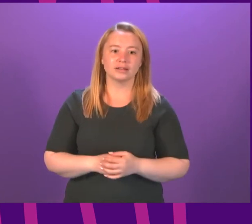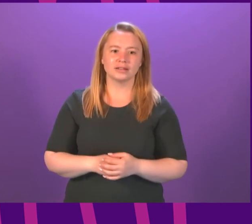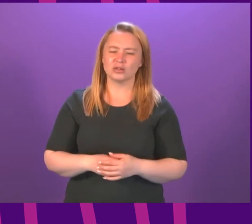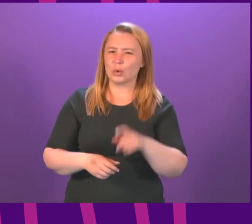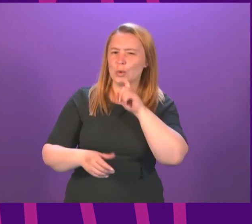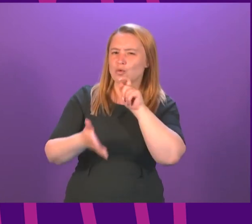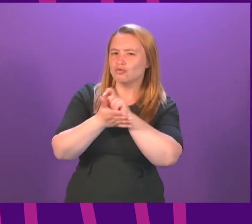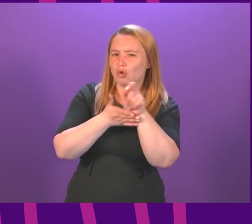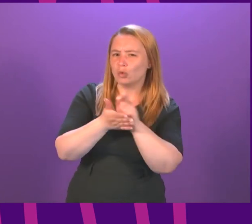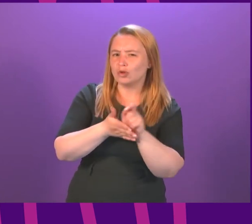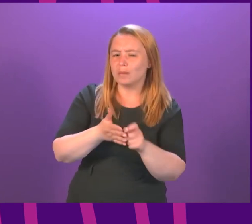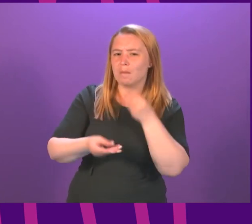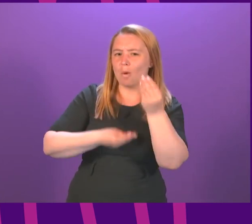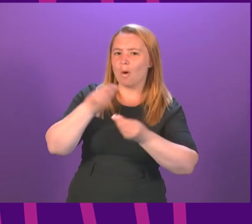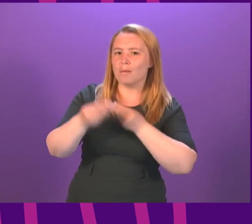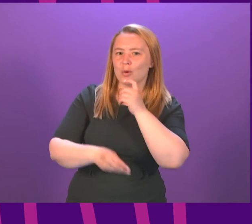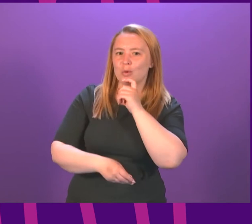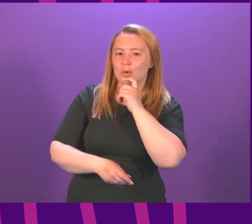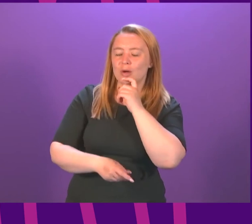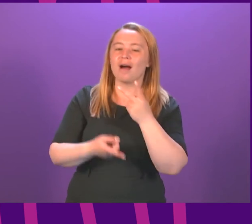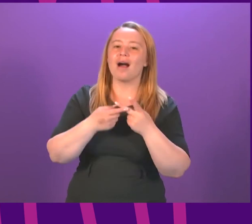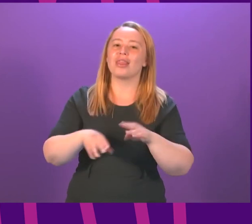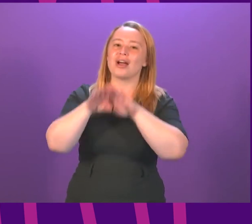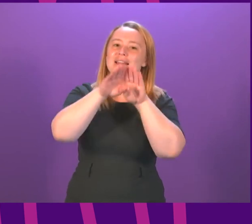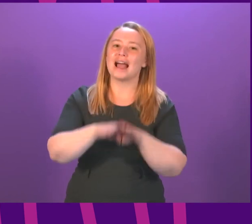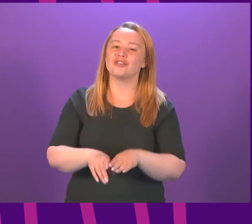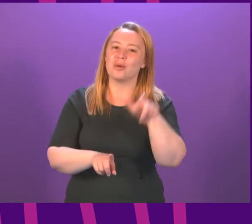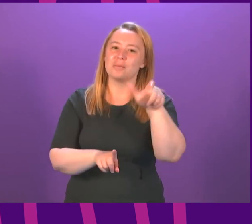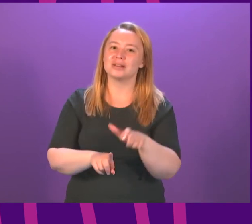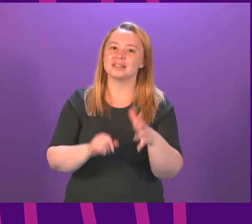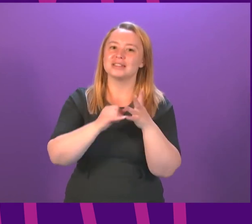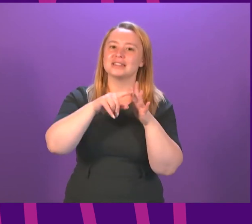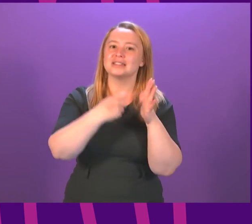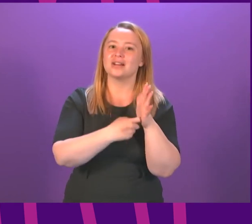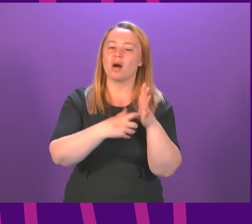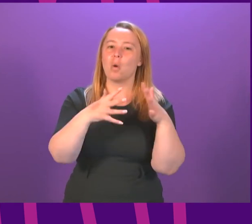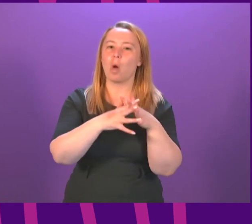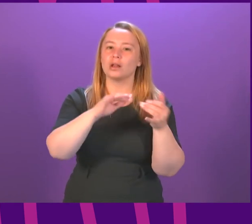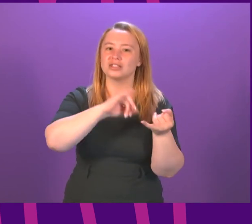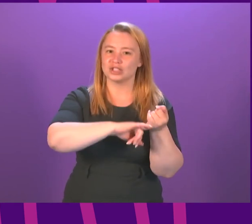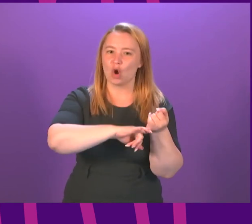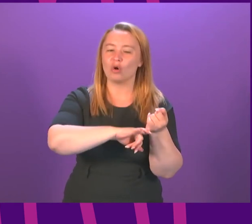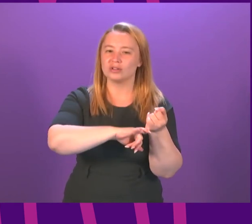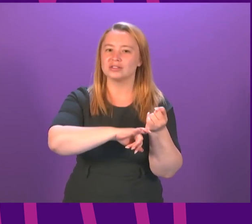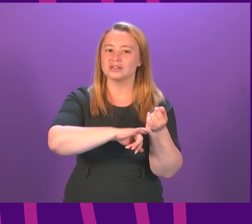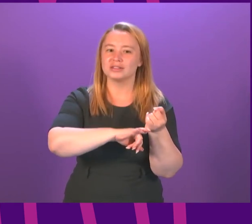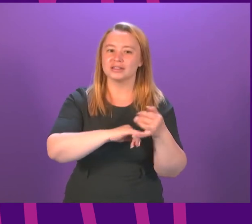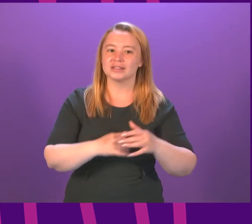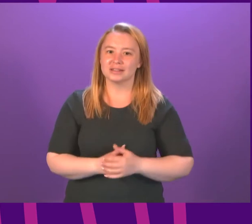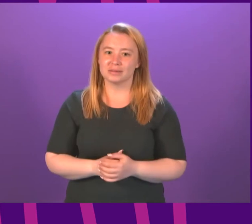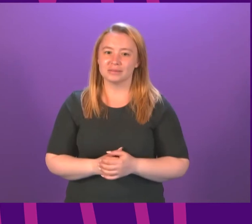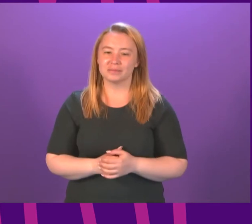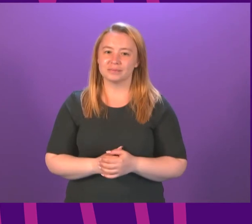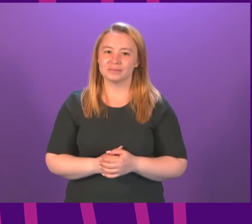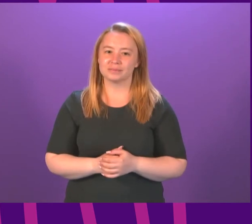wrote that? It's our other national bard, it's Sir Walter Scott, and I'm a borderer, what do you expect?